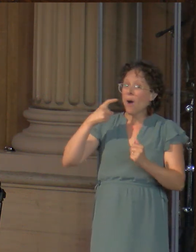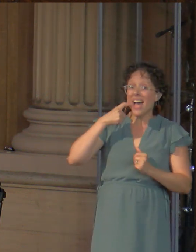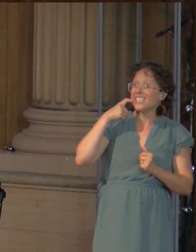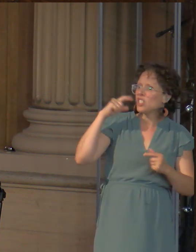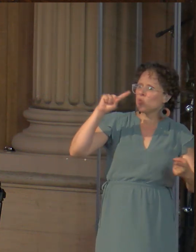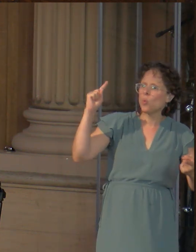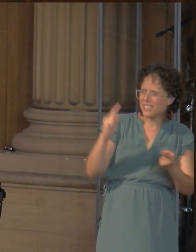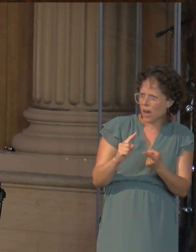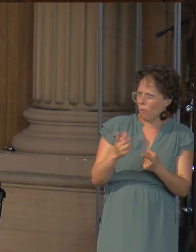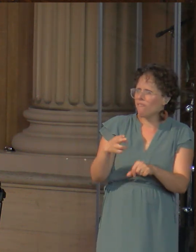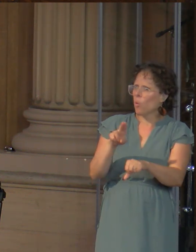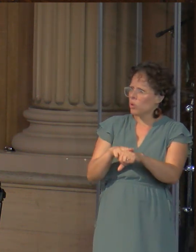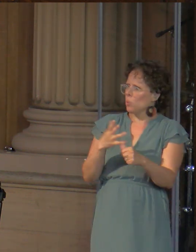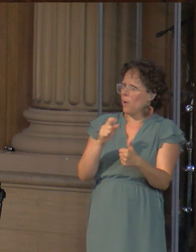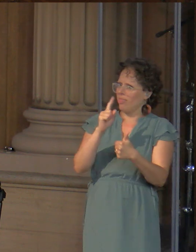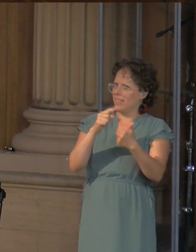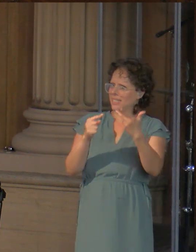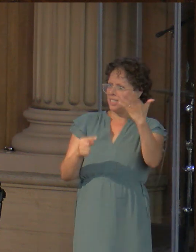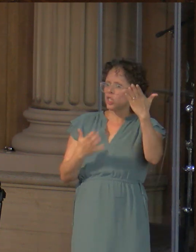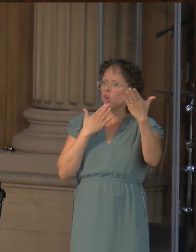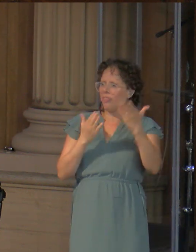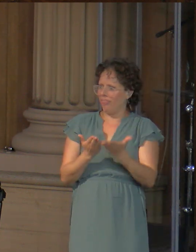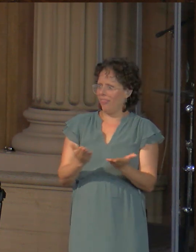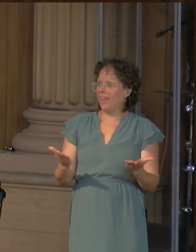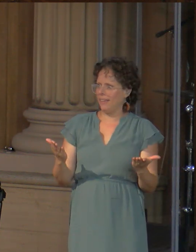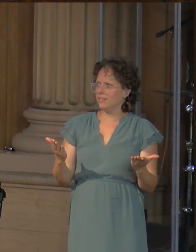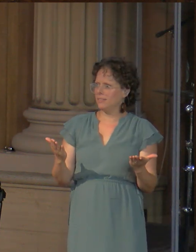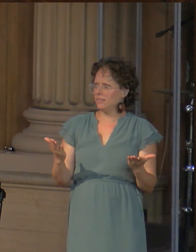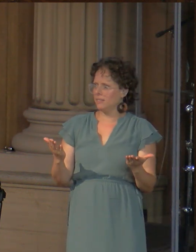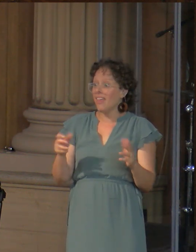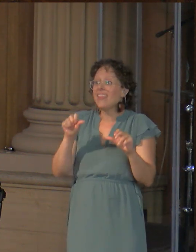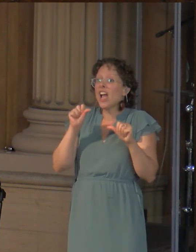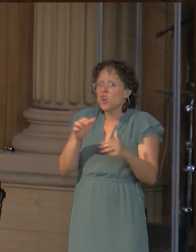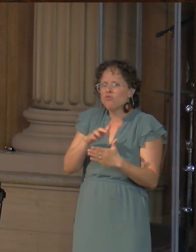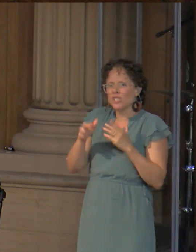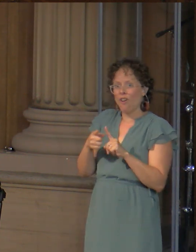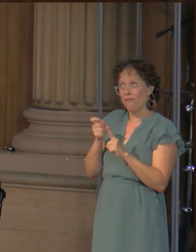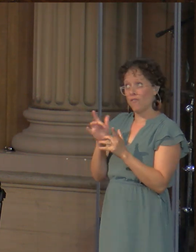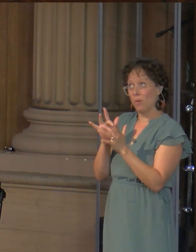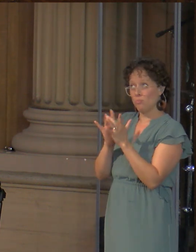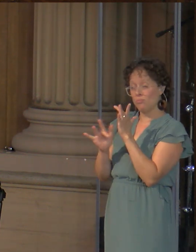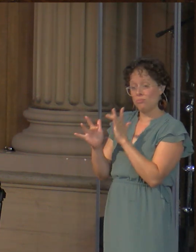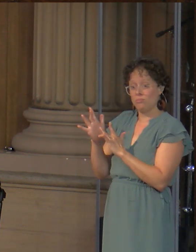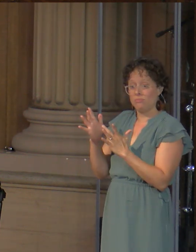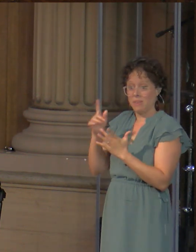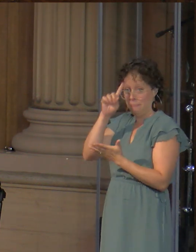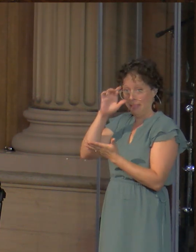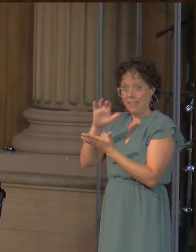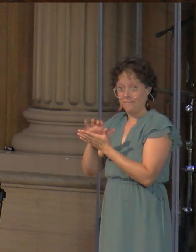fruits that would come from widespread Christian belief. We all want those demons cast out. We want those effects of Christianity.